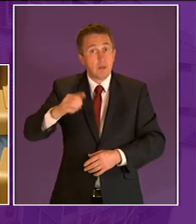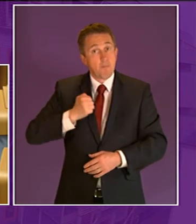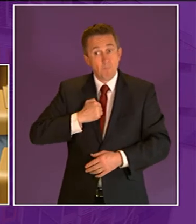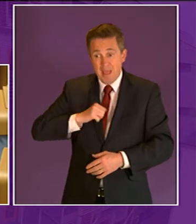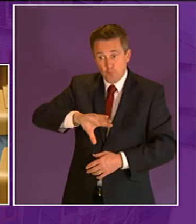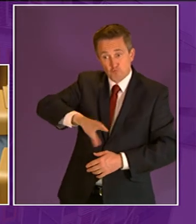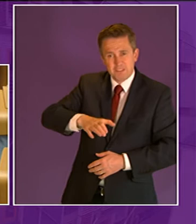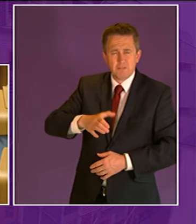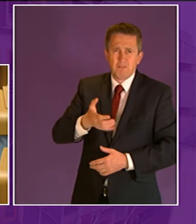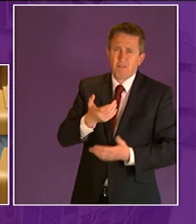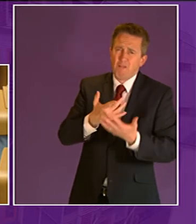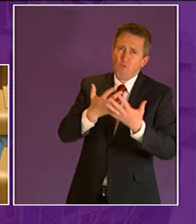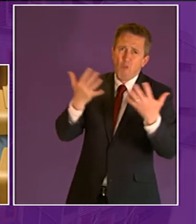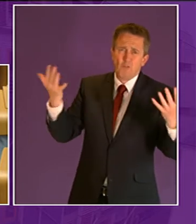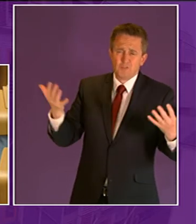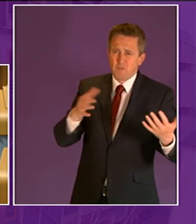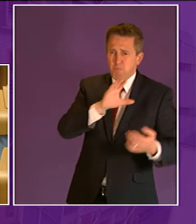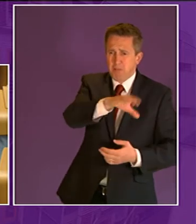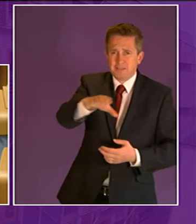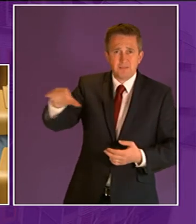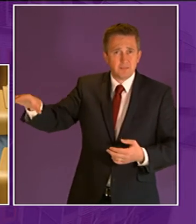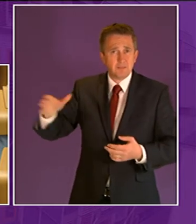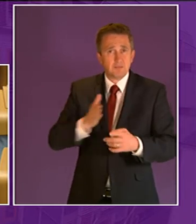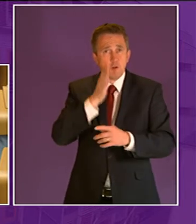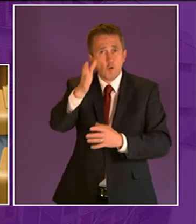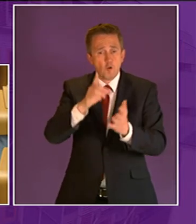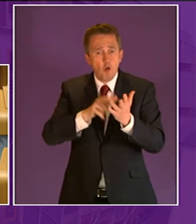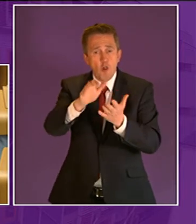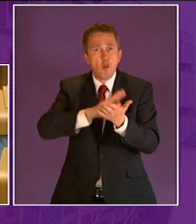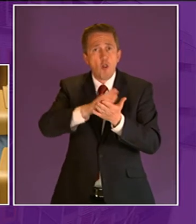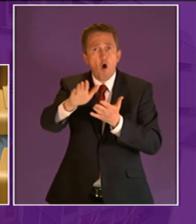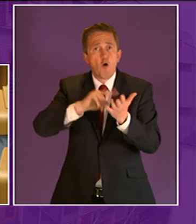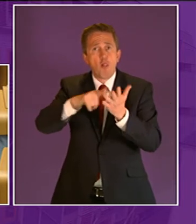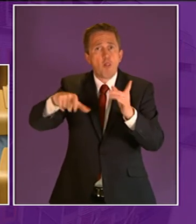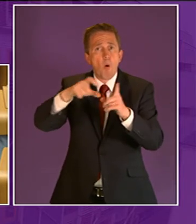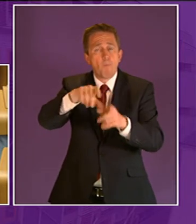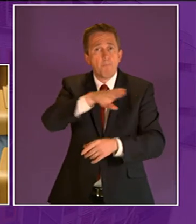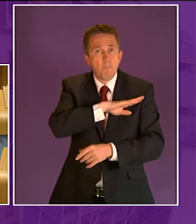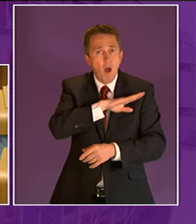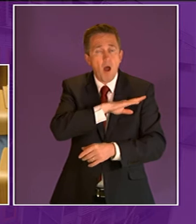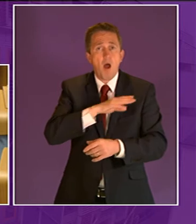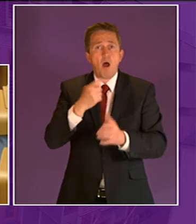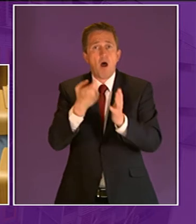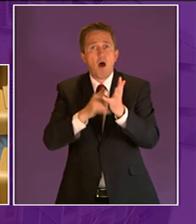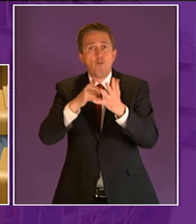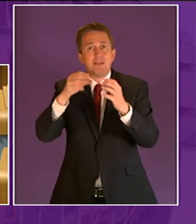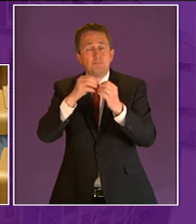many brilliant examples as highlights i would suggest lock olmond and the trossacks national park and the brilliant rspb reserve at lock winock